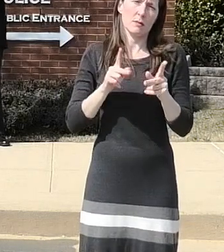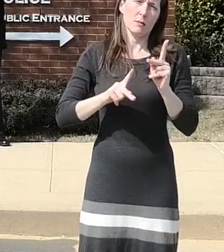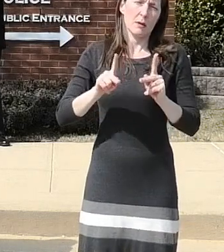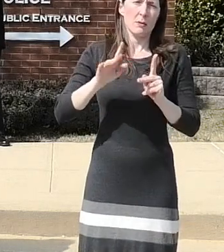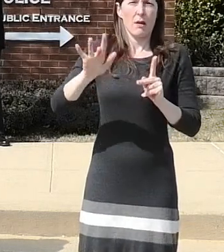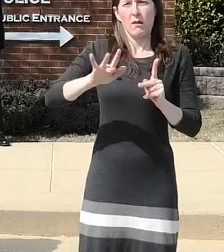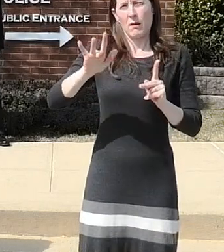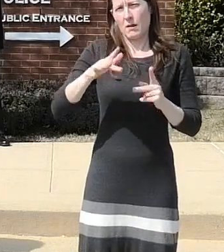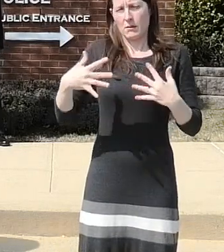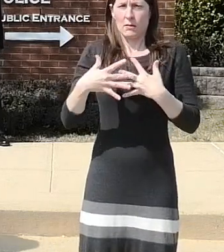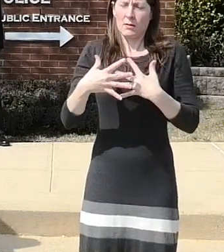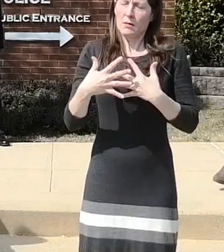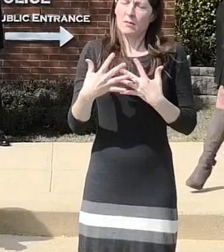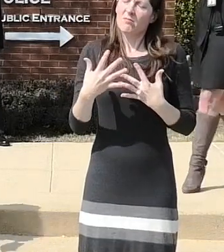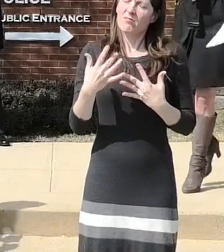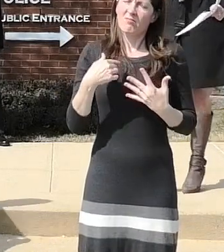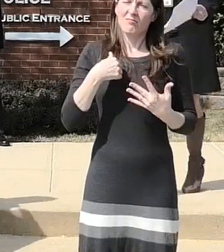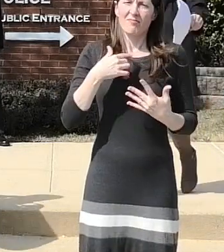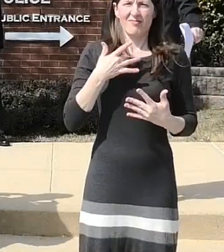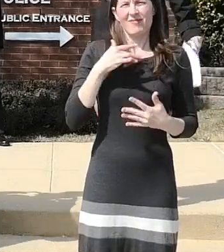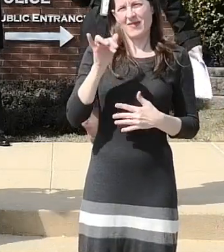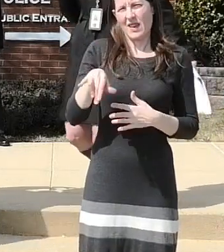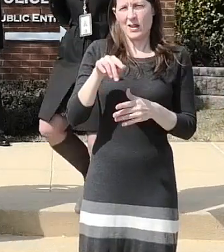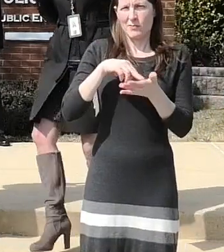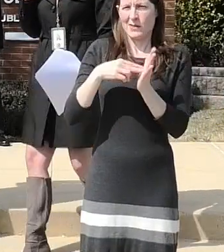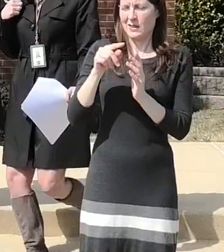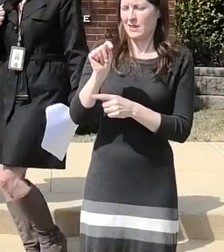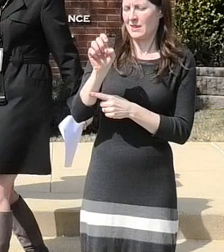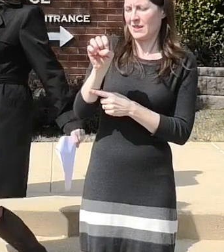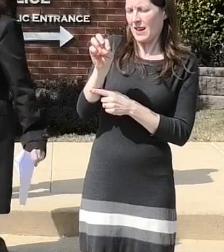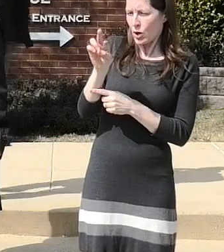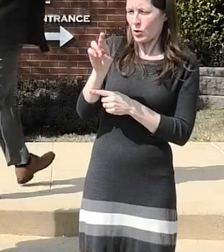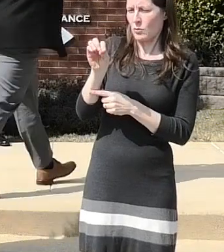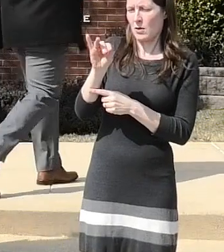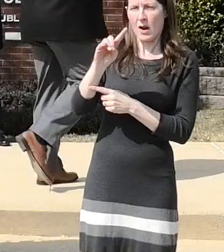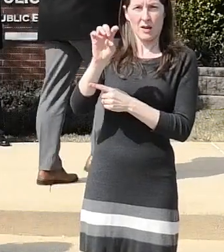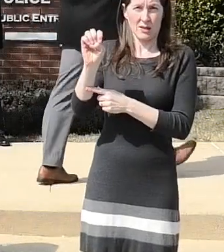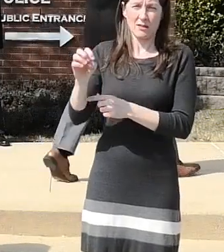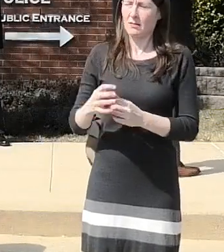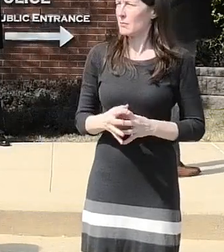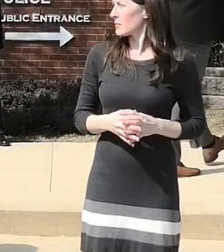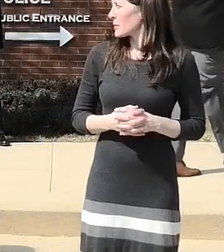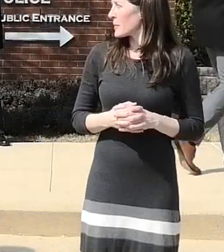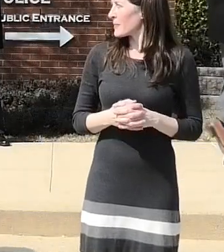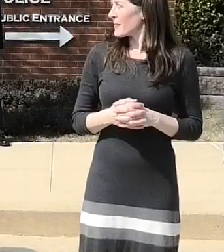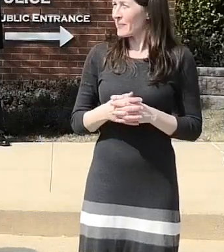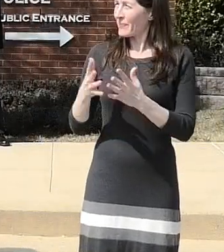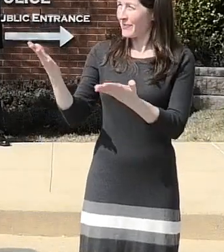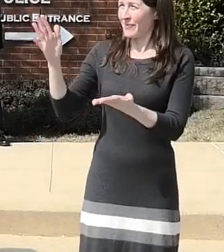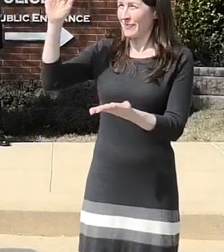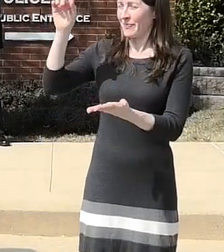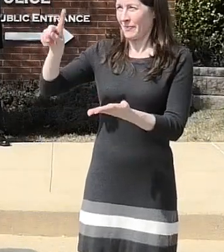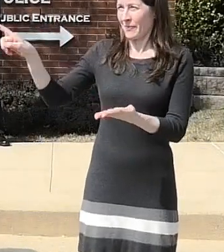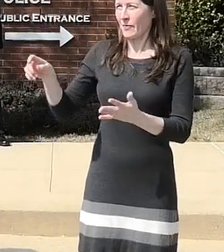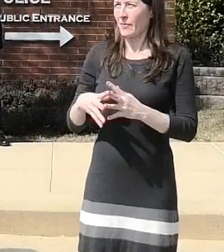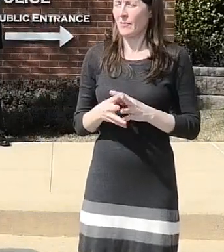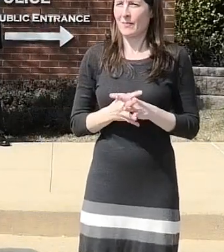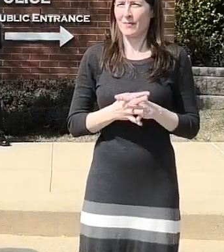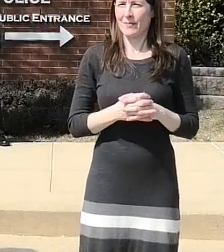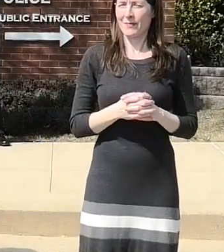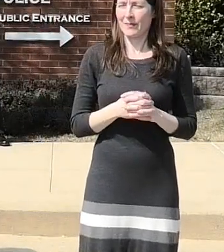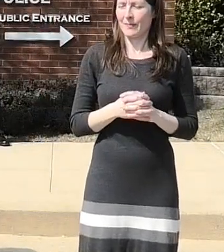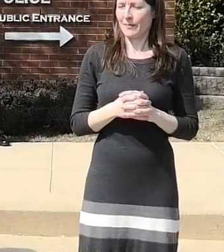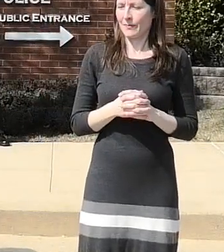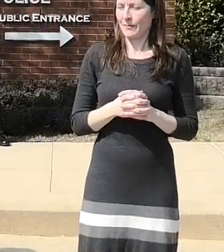yes one one of the other issues